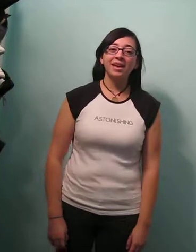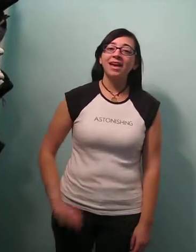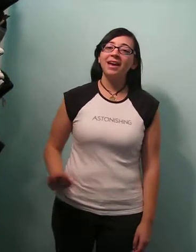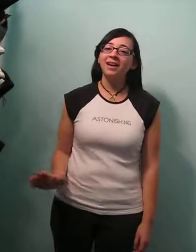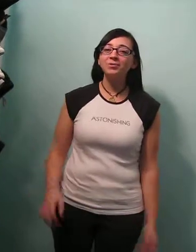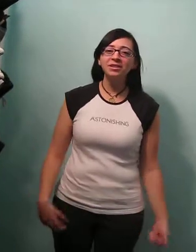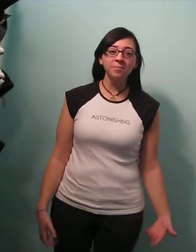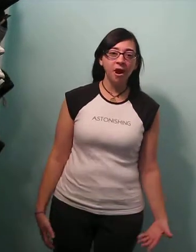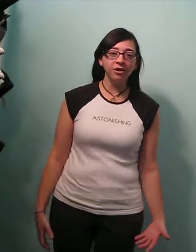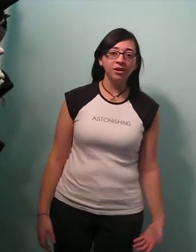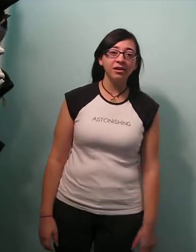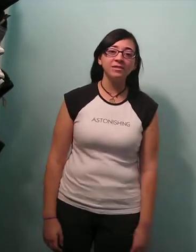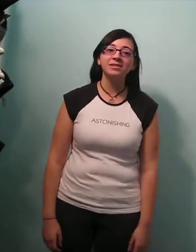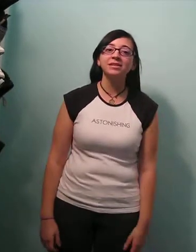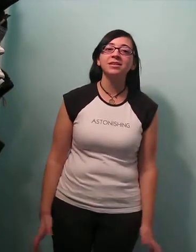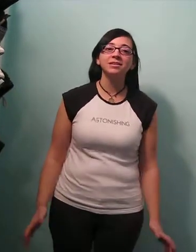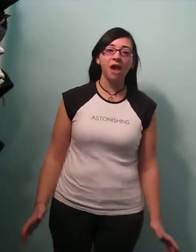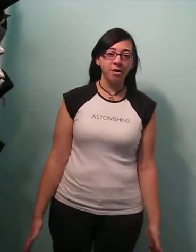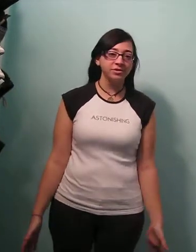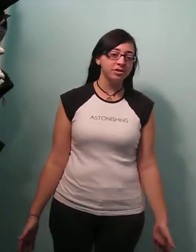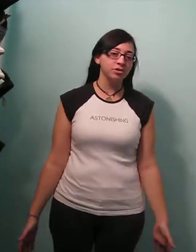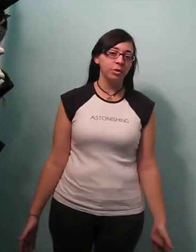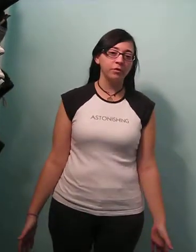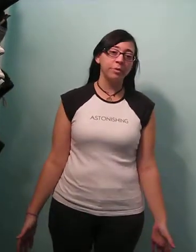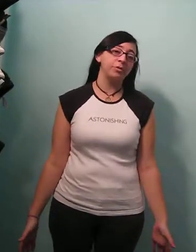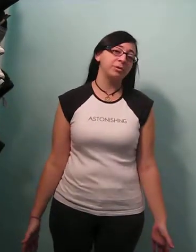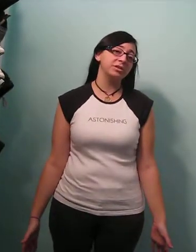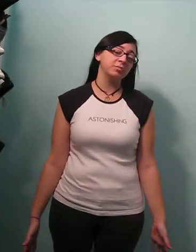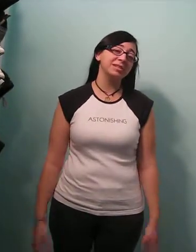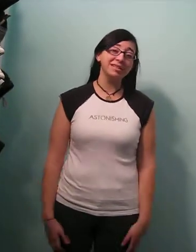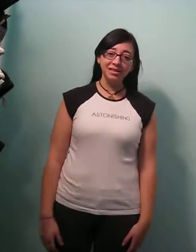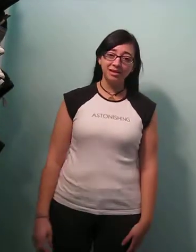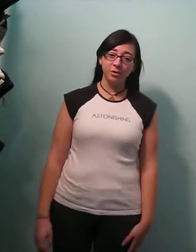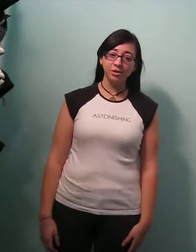Hey, I'm Tracy Potter, and this is I Was a Teenage Werewolf by the Remus Lupins in Sign Language.